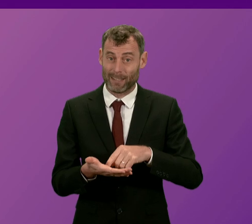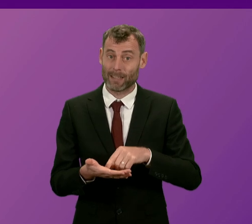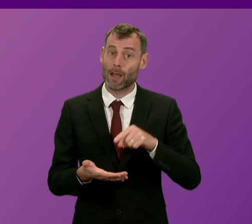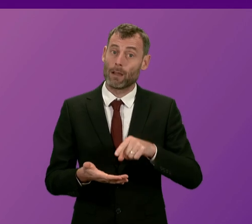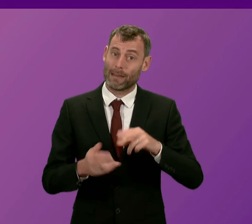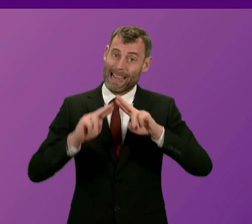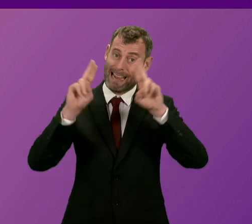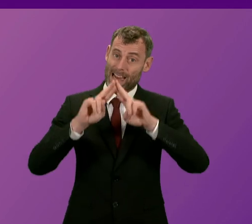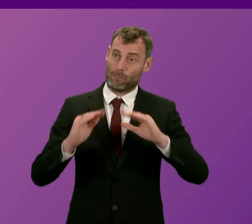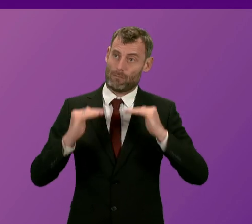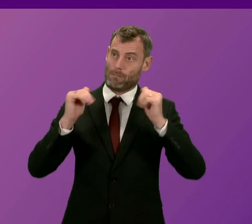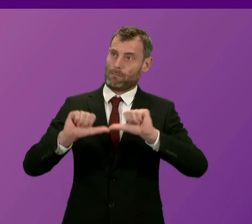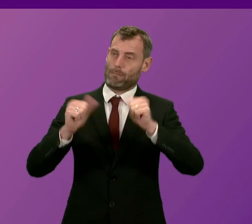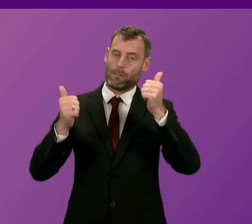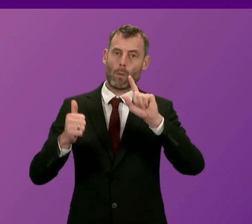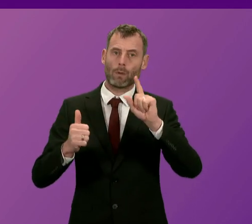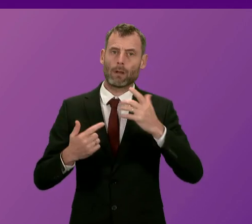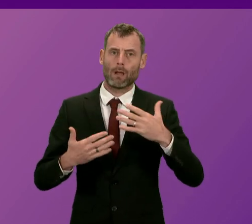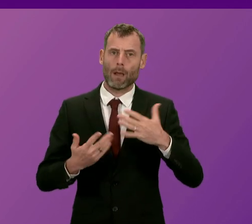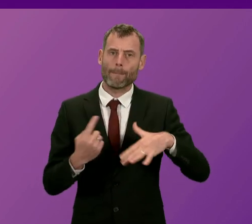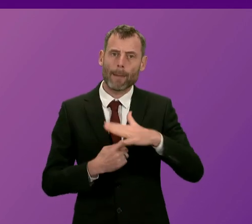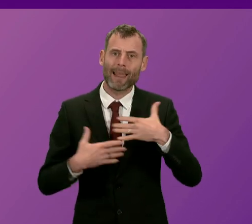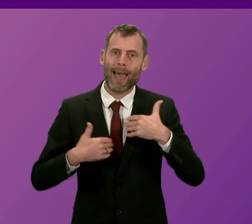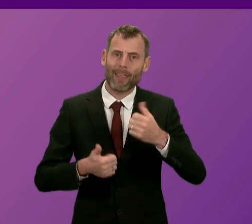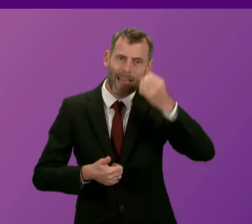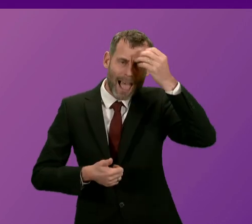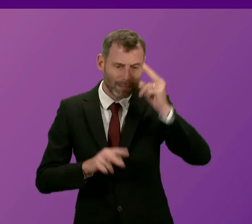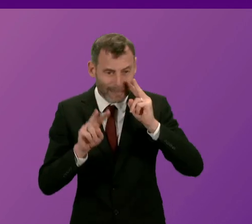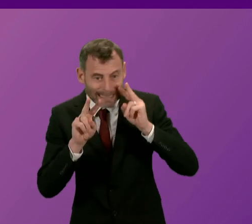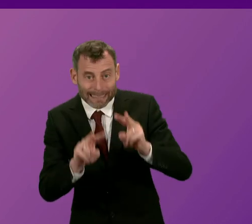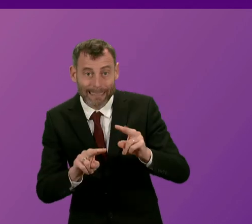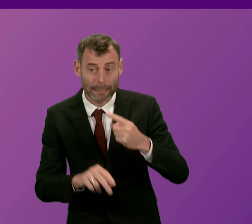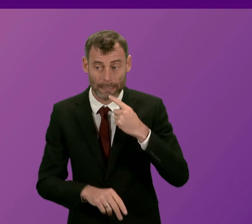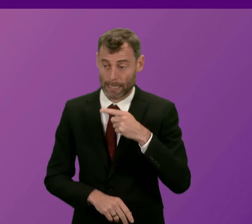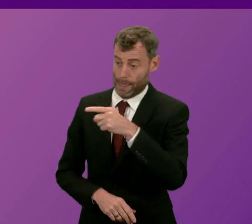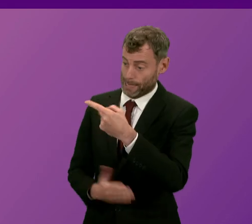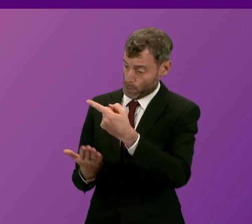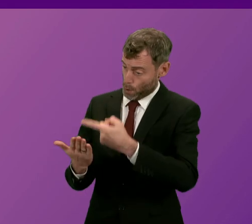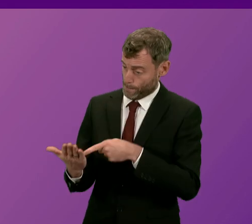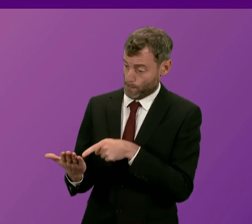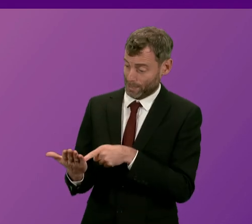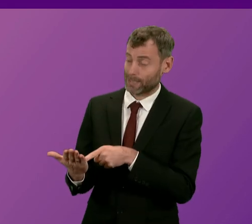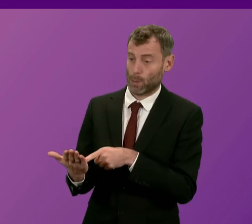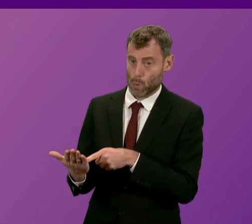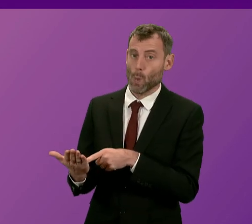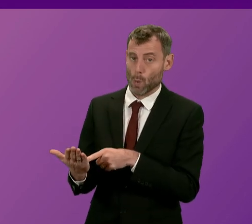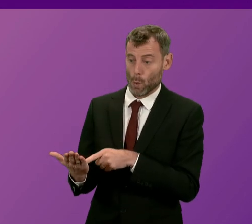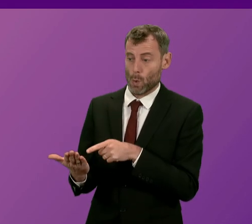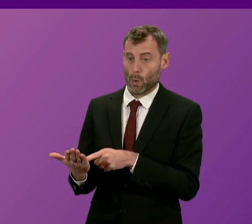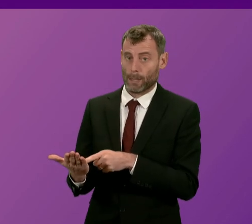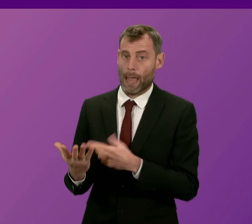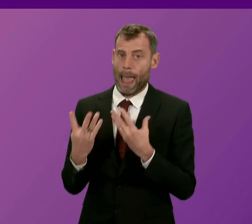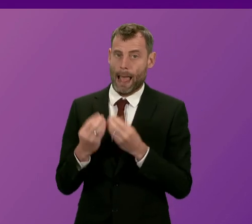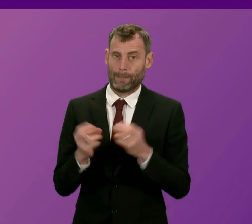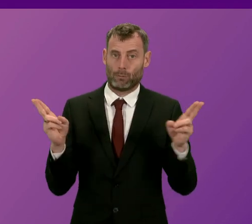experts that stated and I quote that policy makers can be confident that there are several hundred people who are alive today as a result of